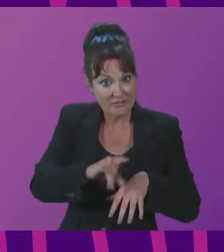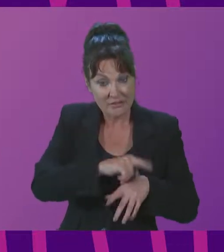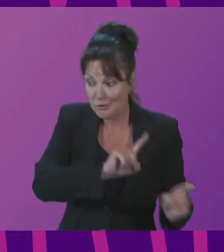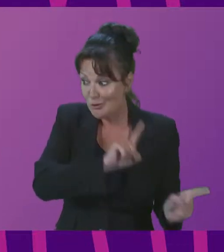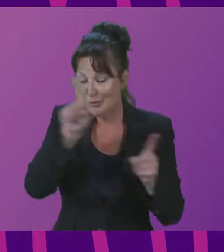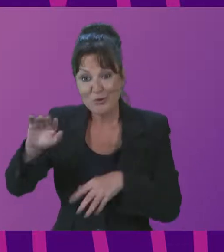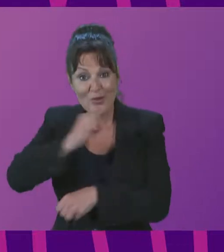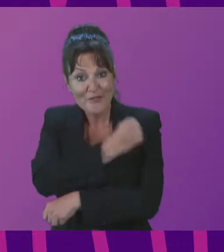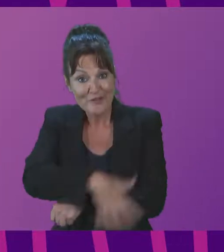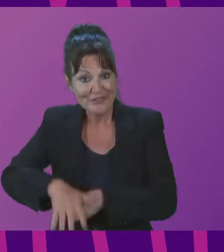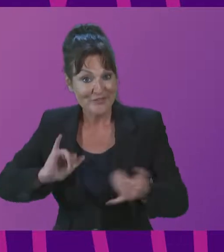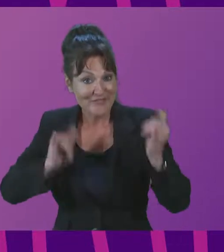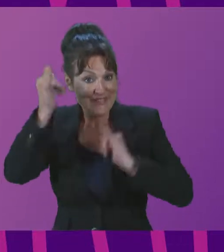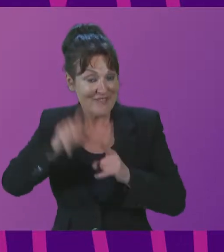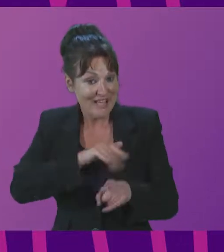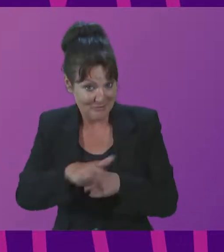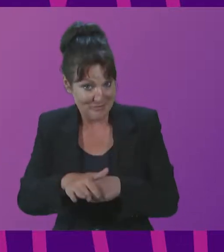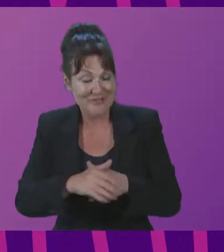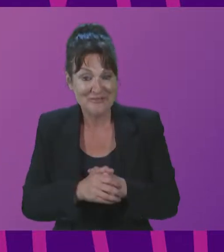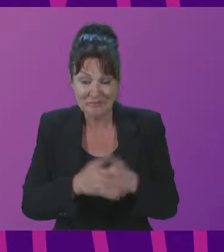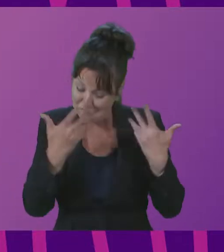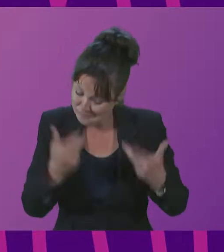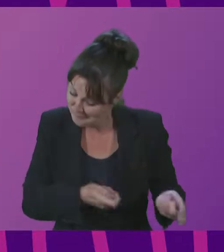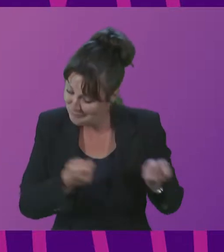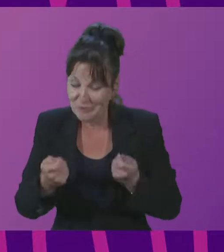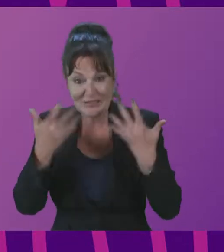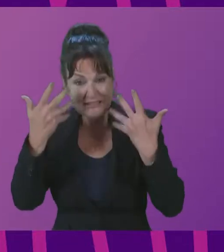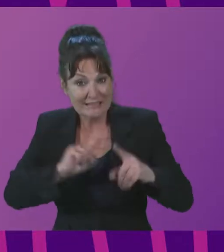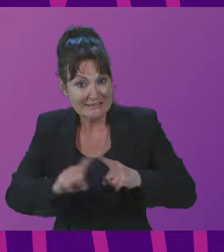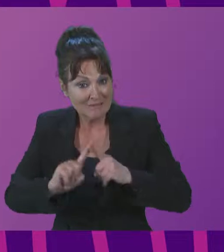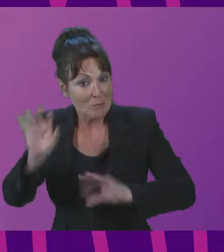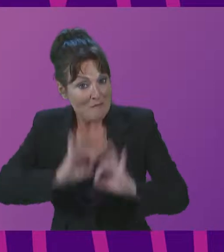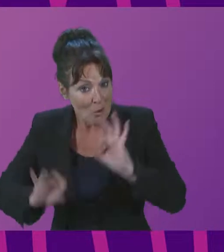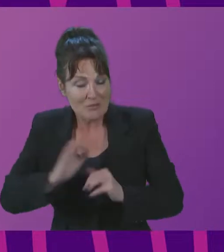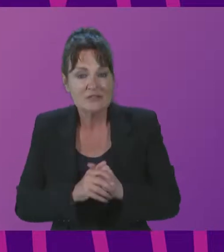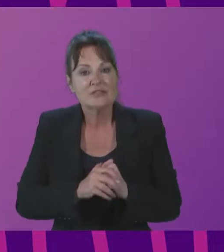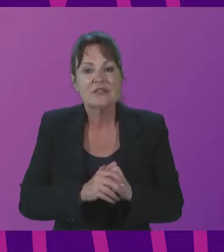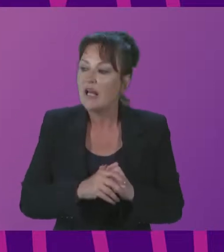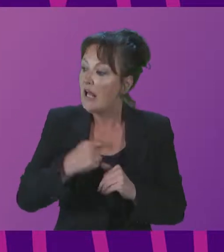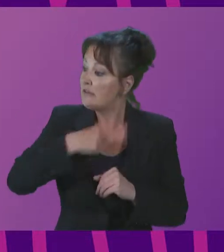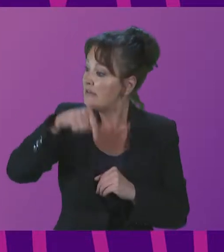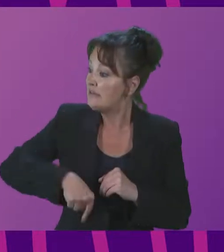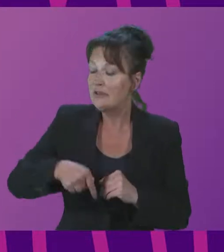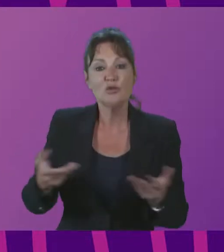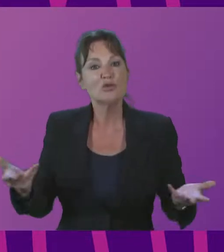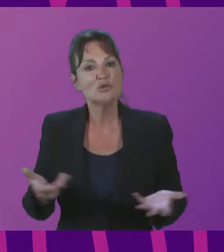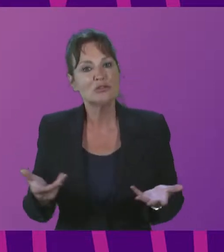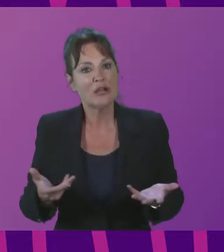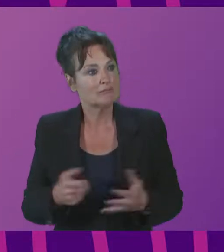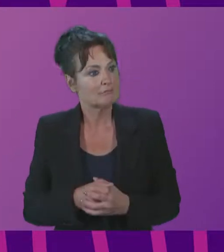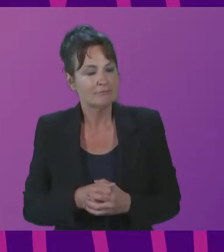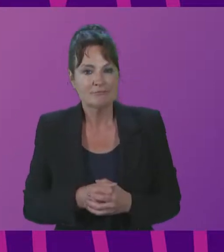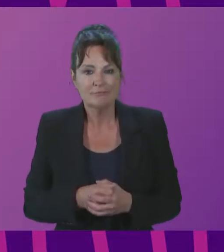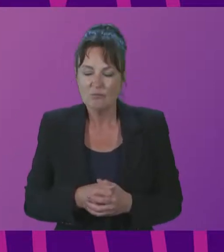at this edition of the festival. And why we are presenting here at Summer Hall,